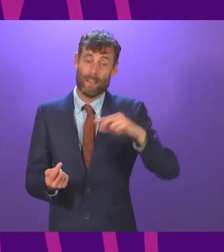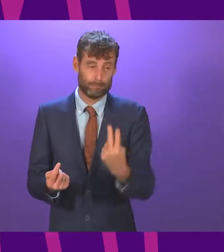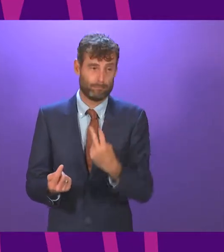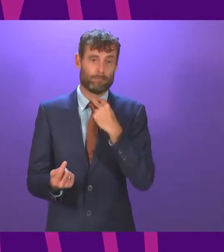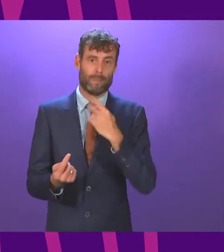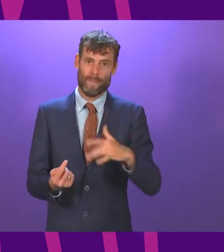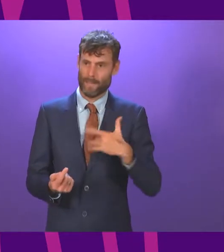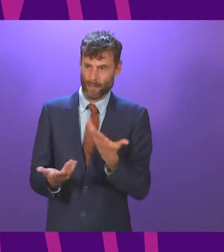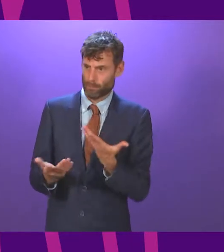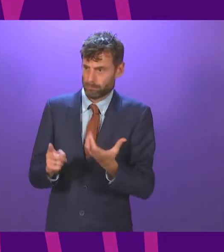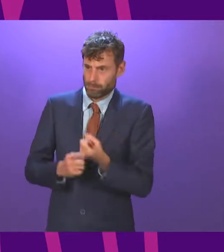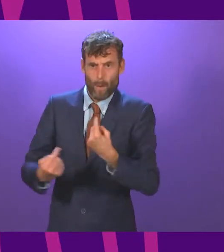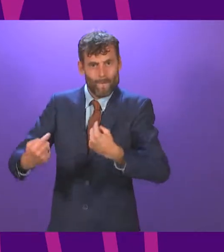name.